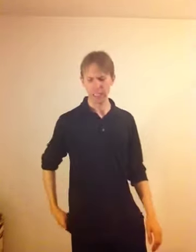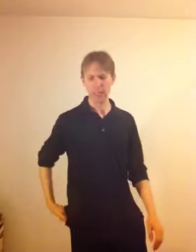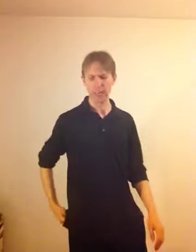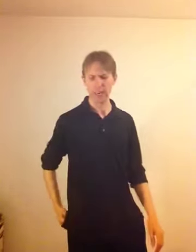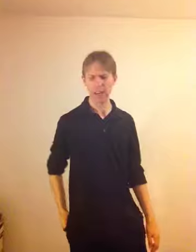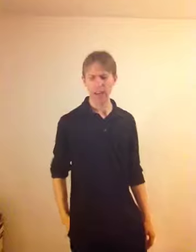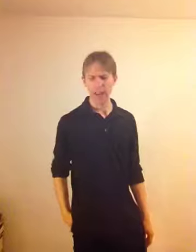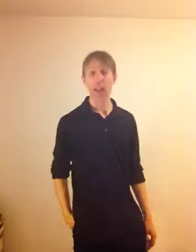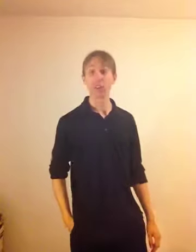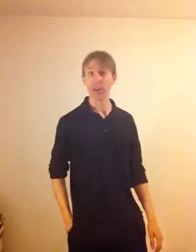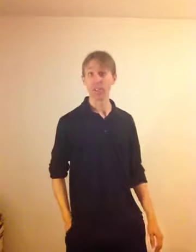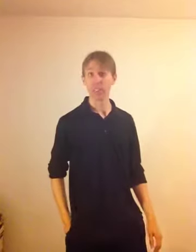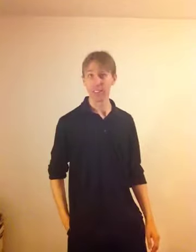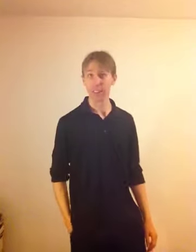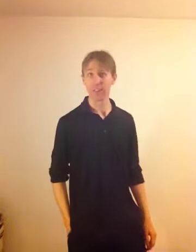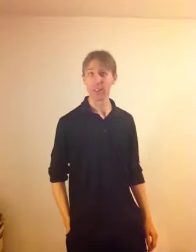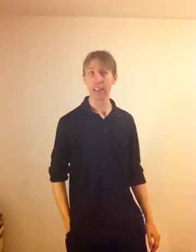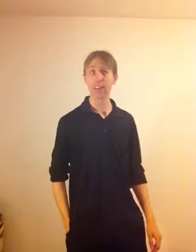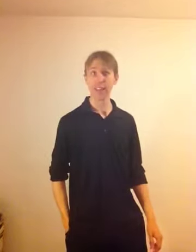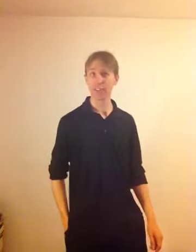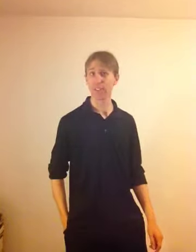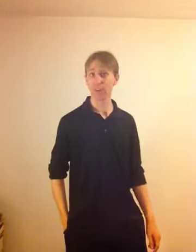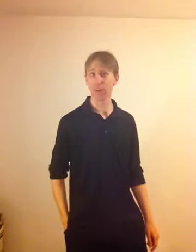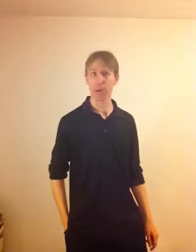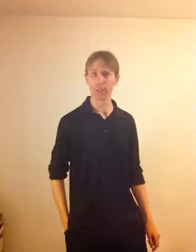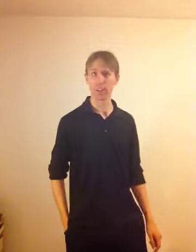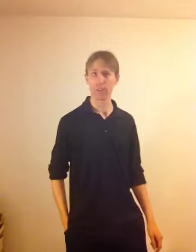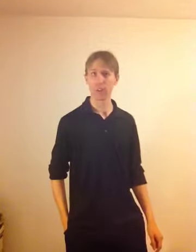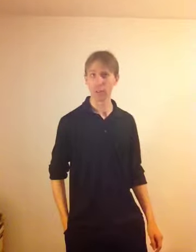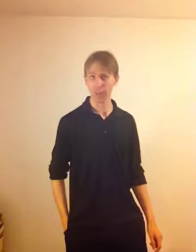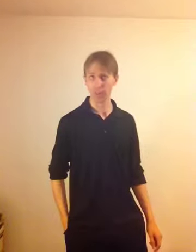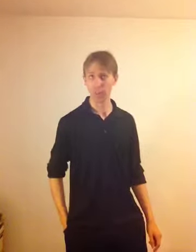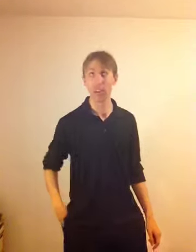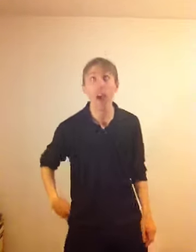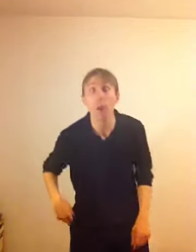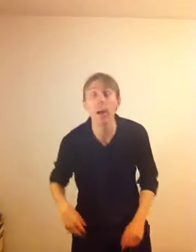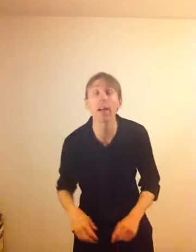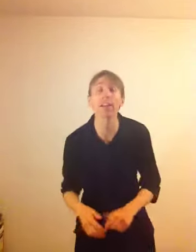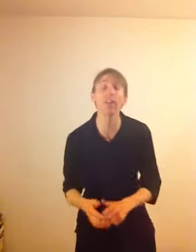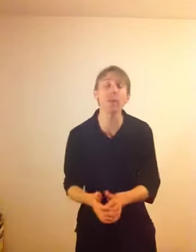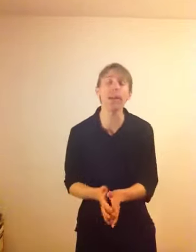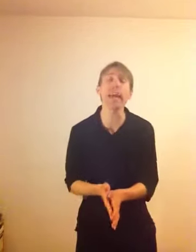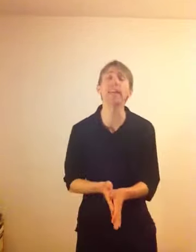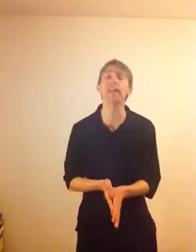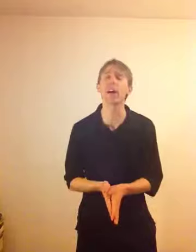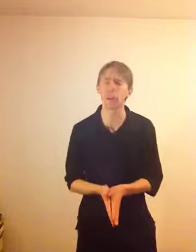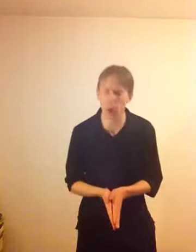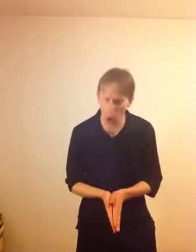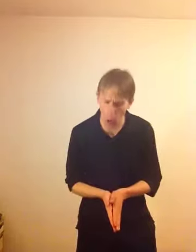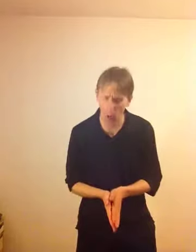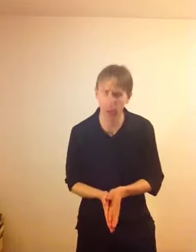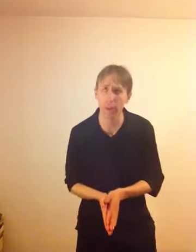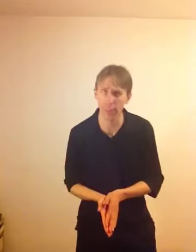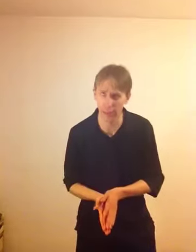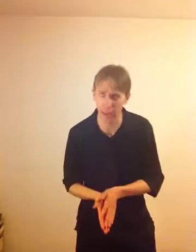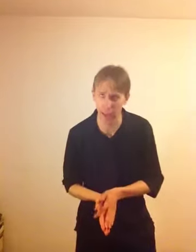here, and you have successfully tested the process on humans? Well, I duplicated our dog the other day.